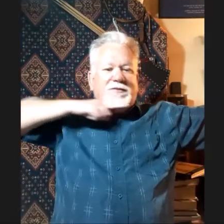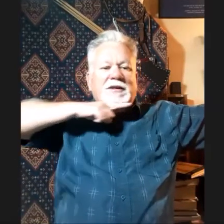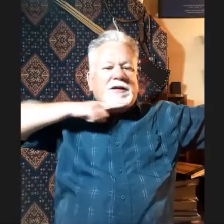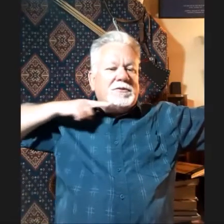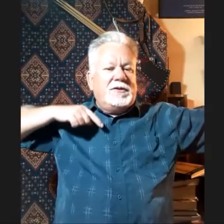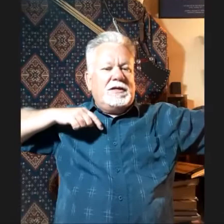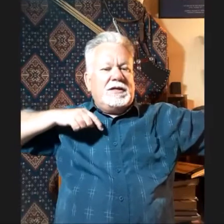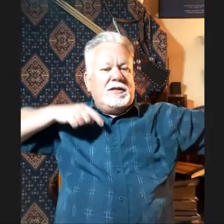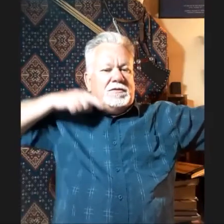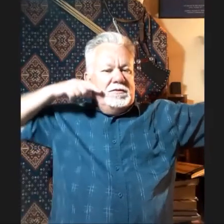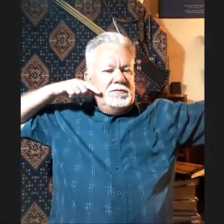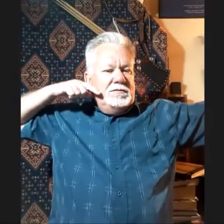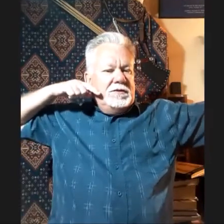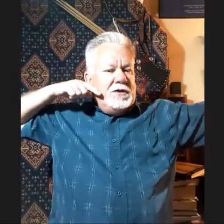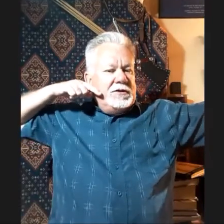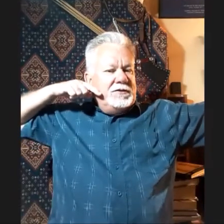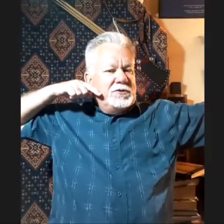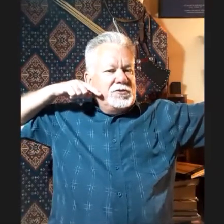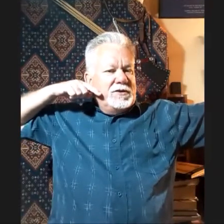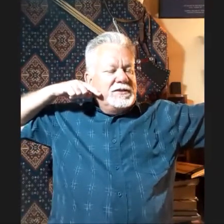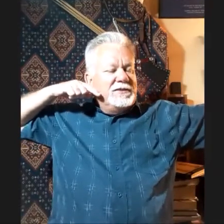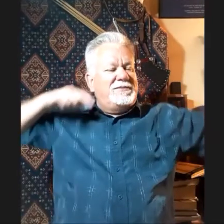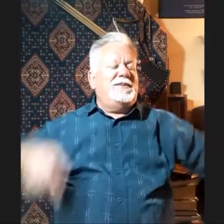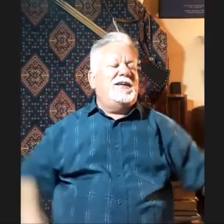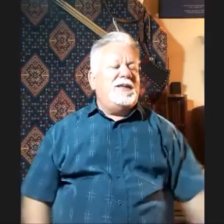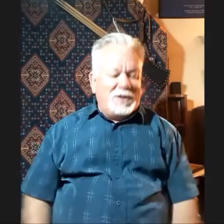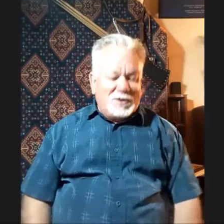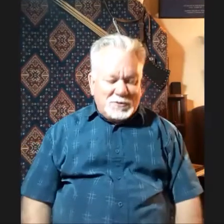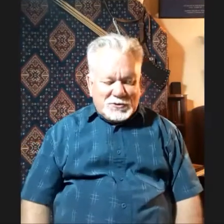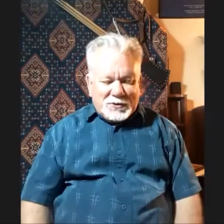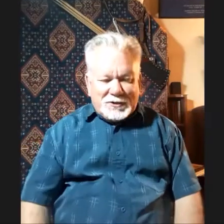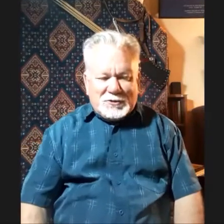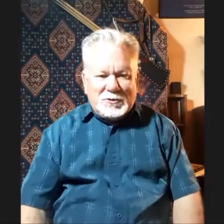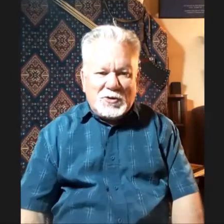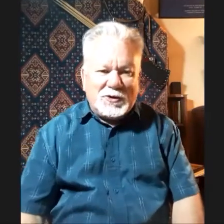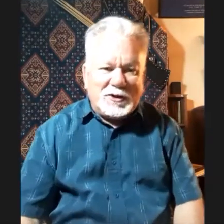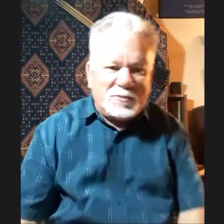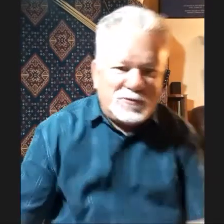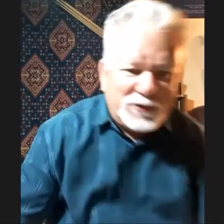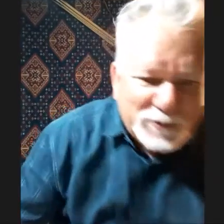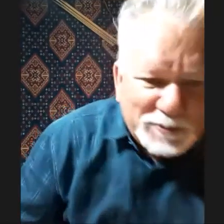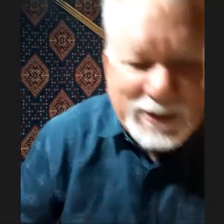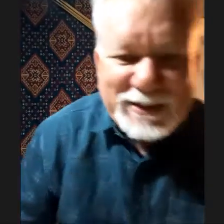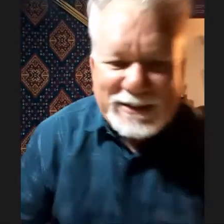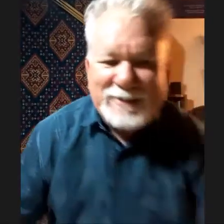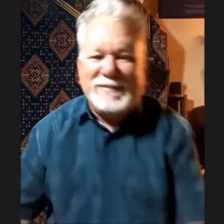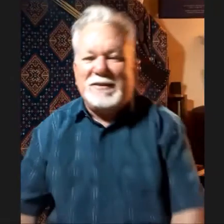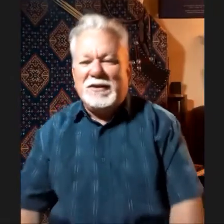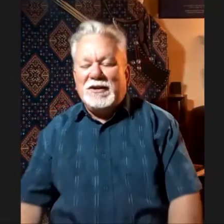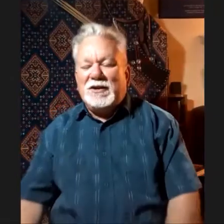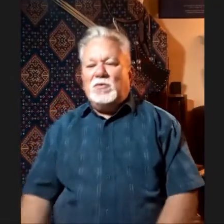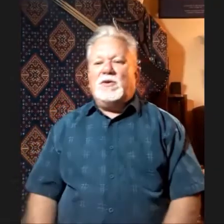So the arrow is there. then nowadays they draw like this. And I was talking to a Mongolian professor about it. And he said, well,